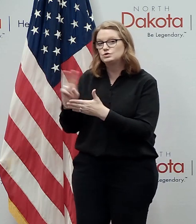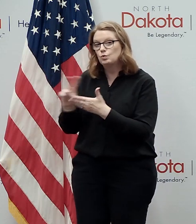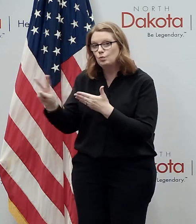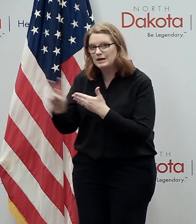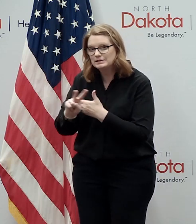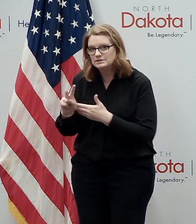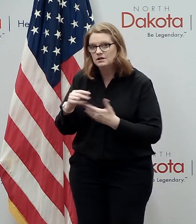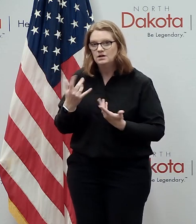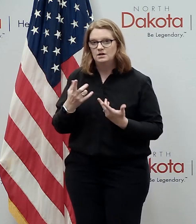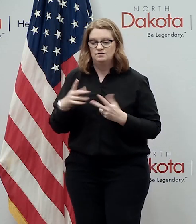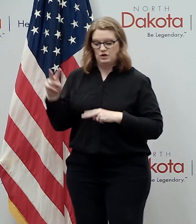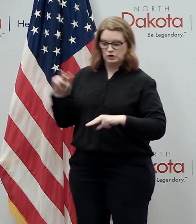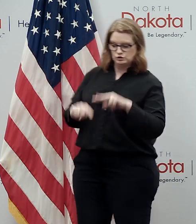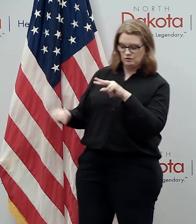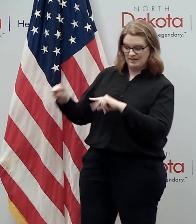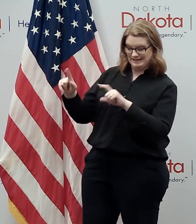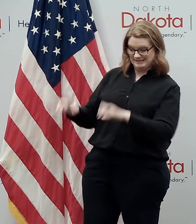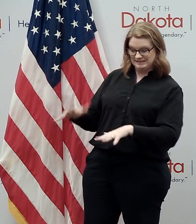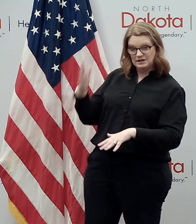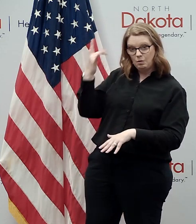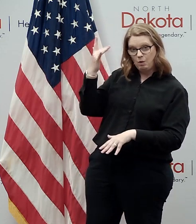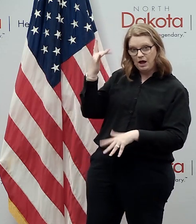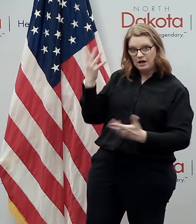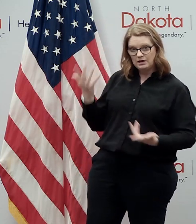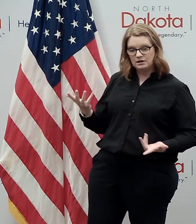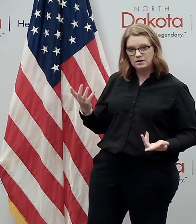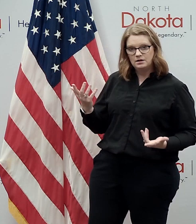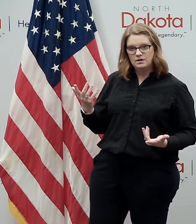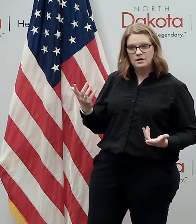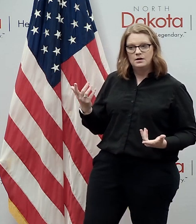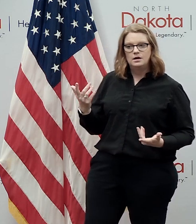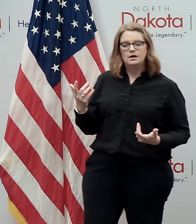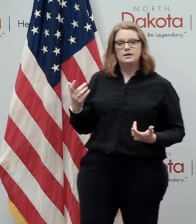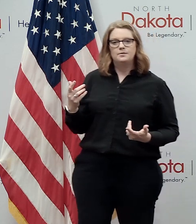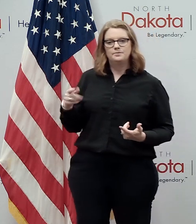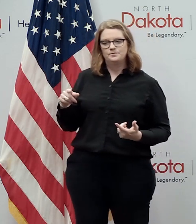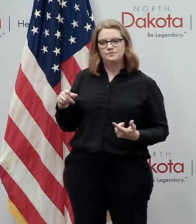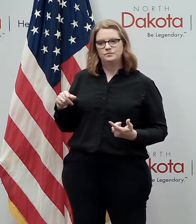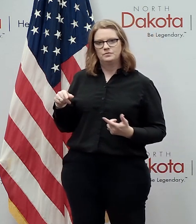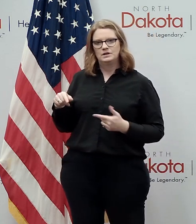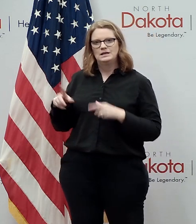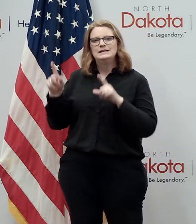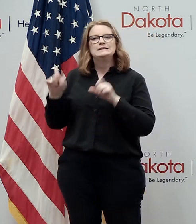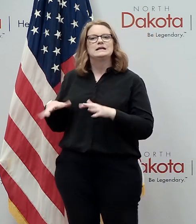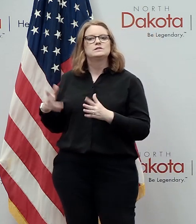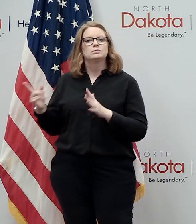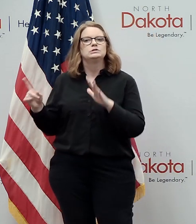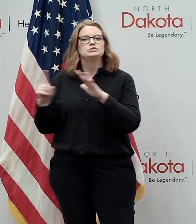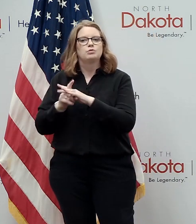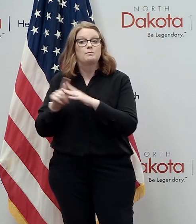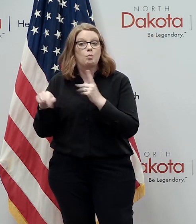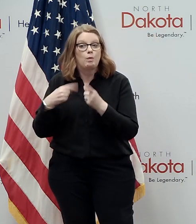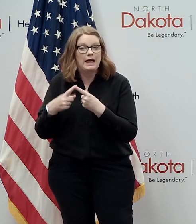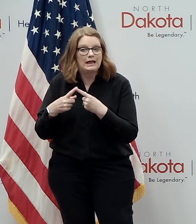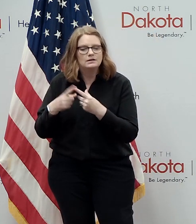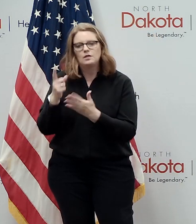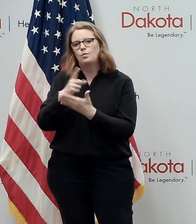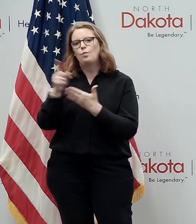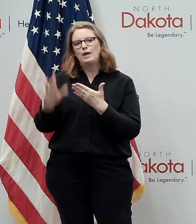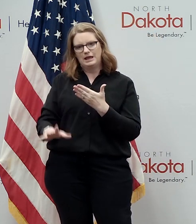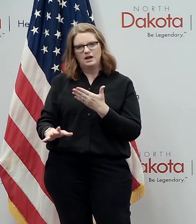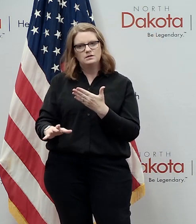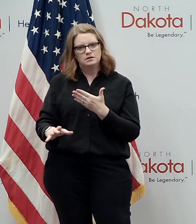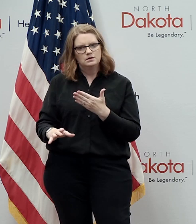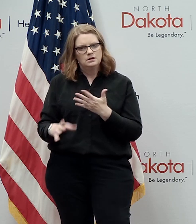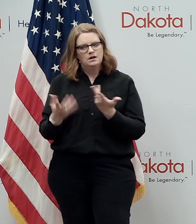surveillance testing uh is because then those tests will arrive at our lab on the weekend and the weekend is one